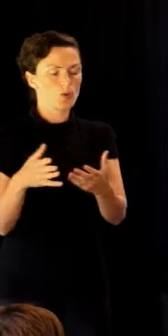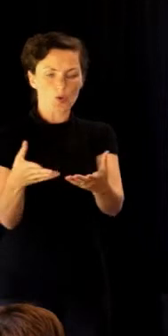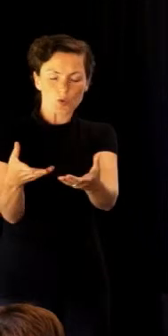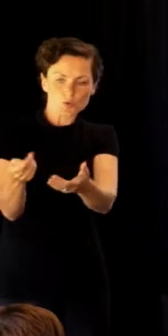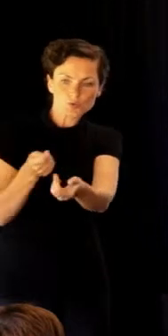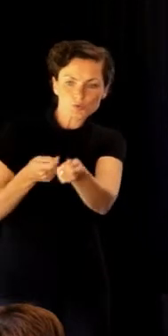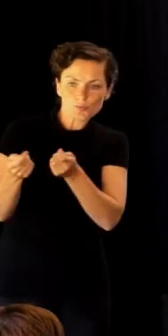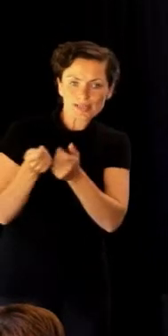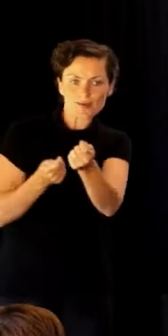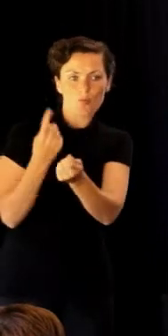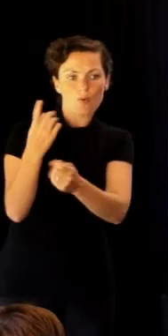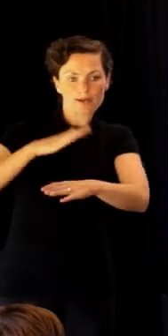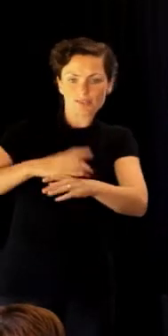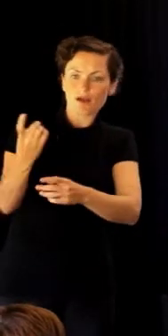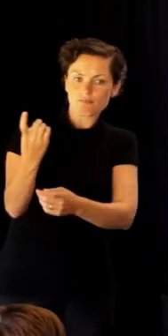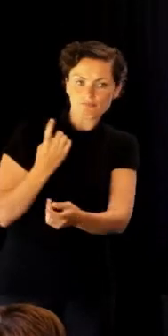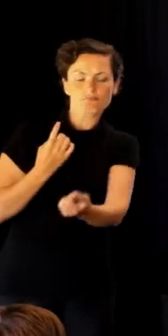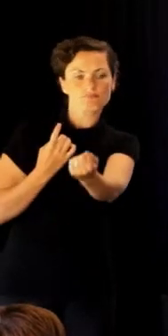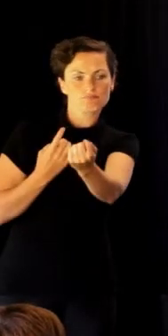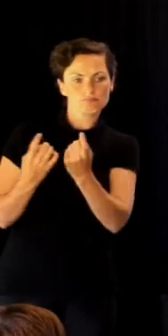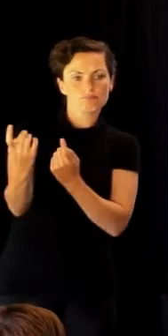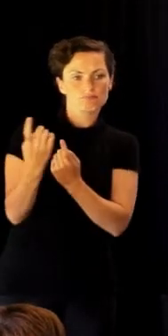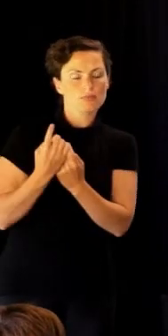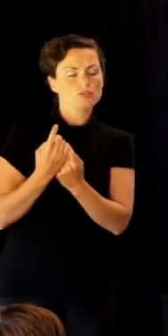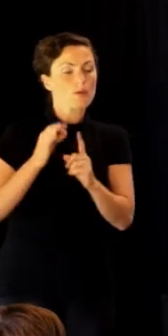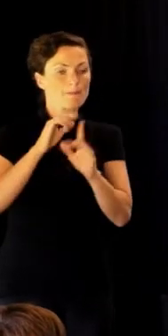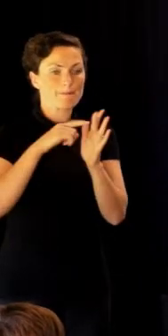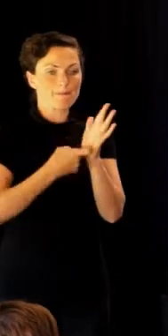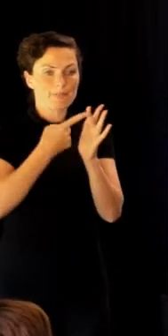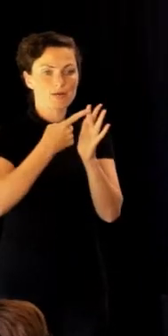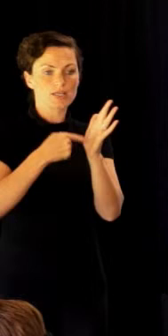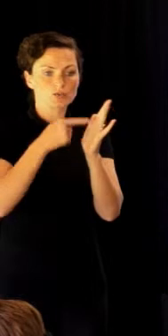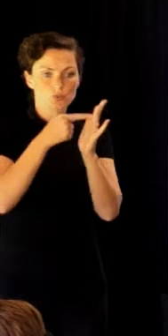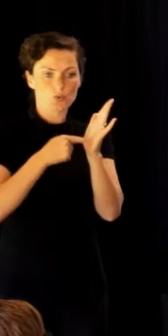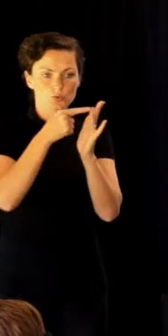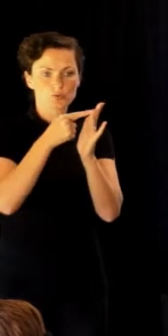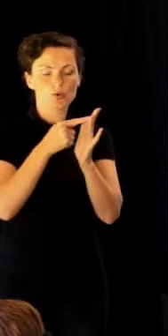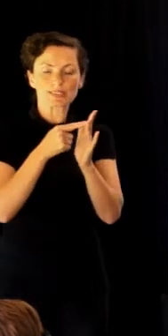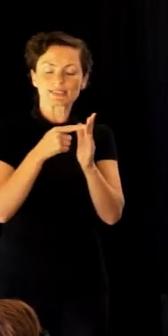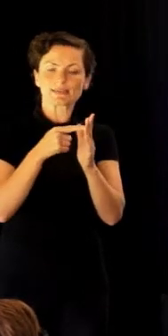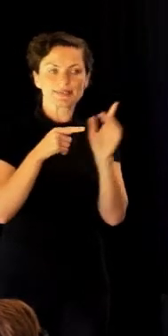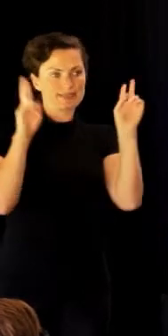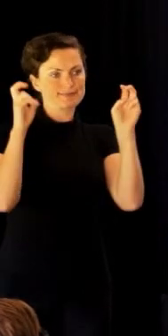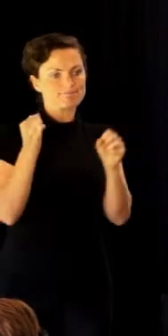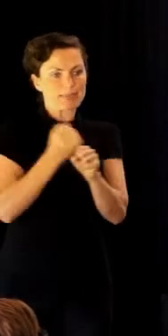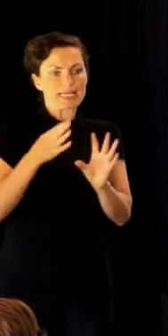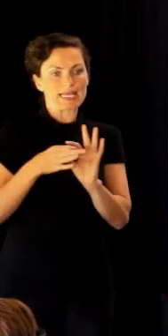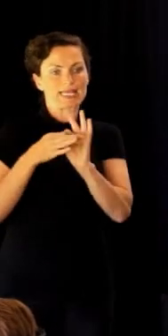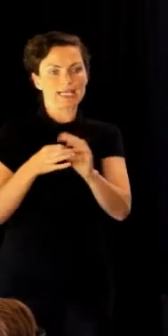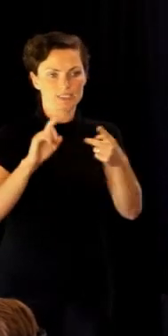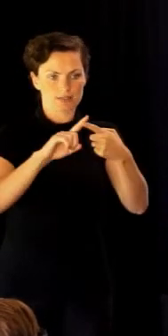them in one at a time. So Piritoto is making the connection, that's our first step.